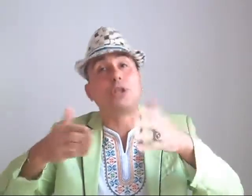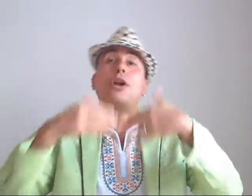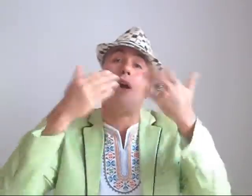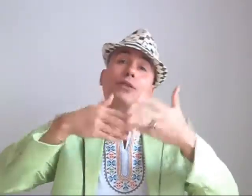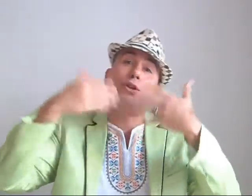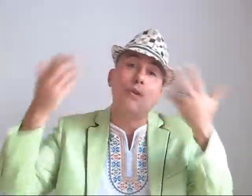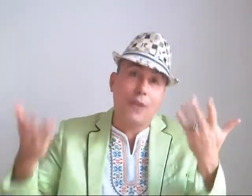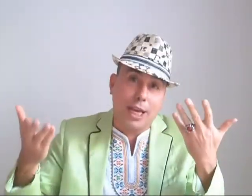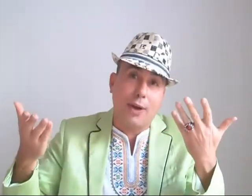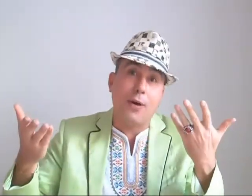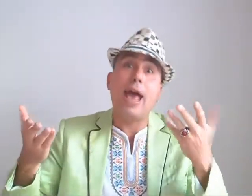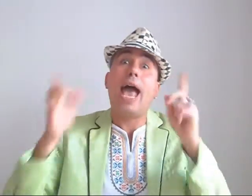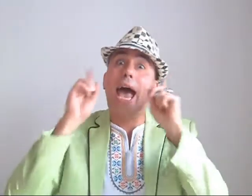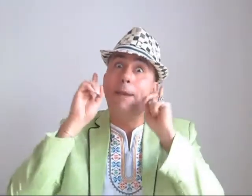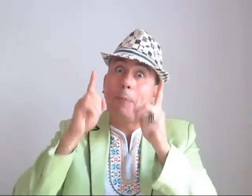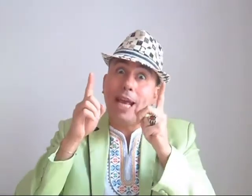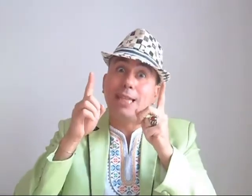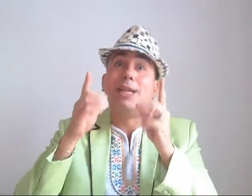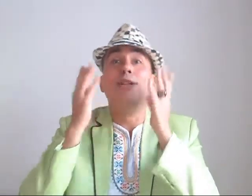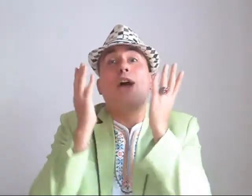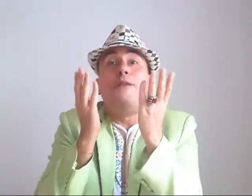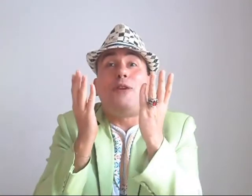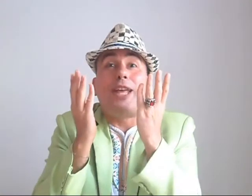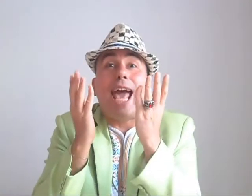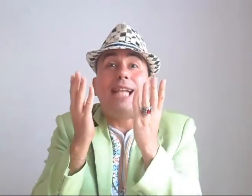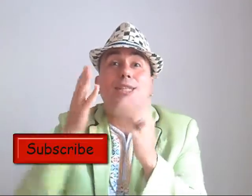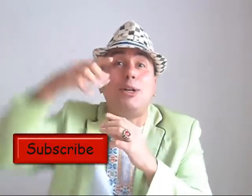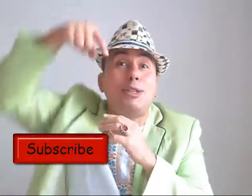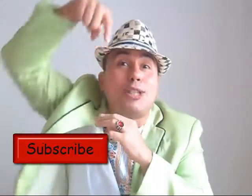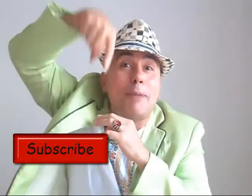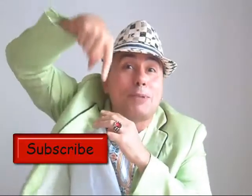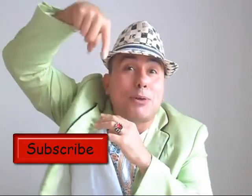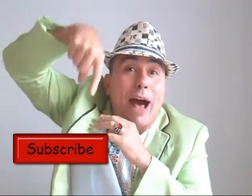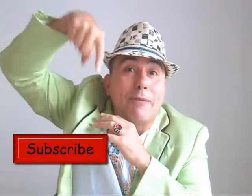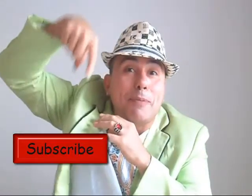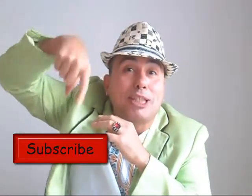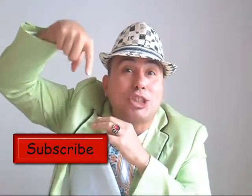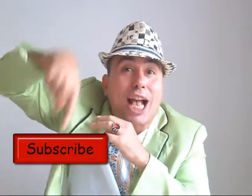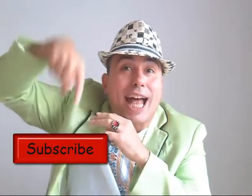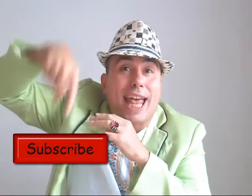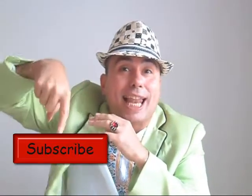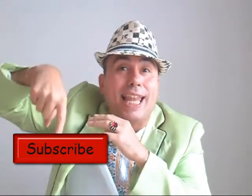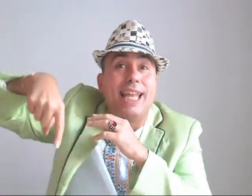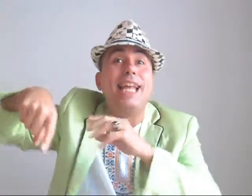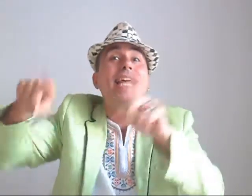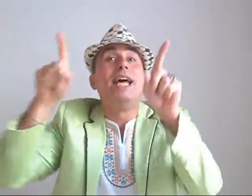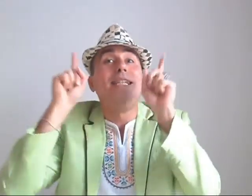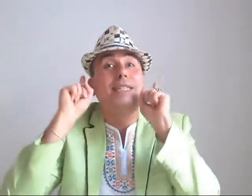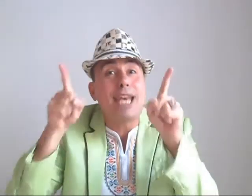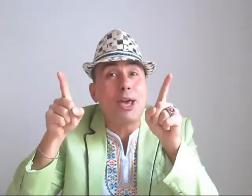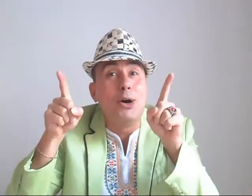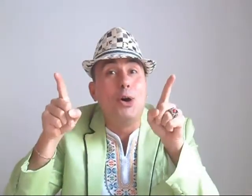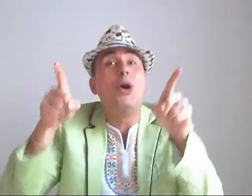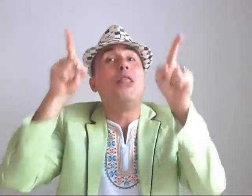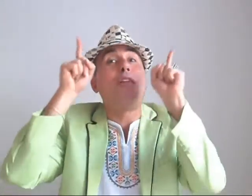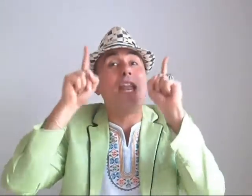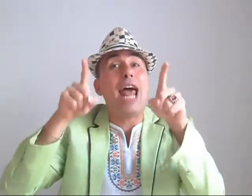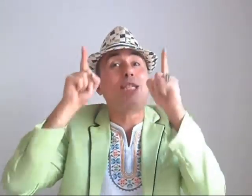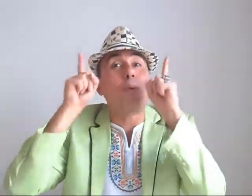of the new video And please, don't forget to subscribe my channel See you the next